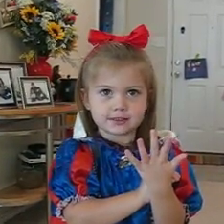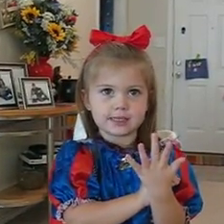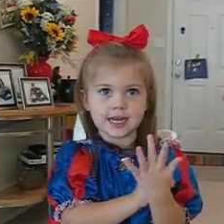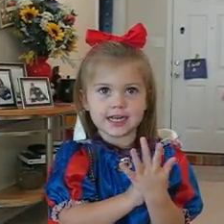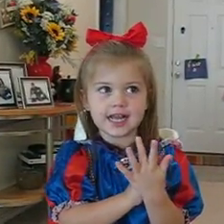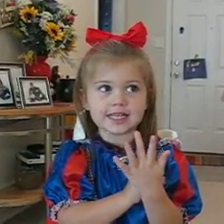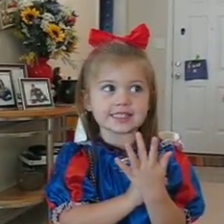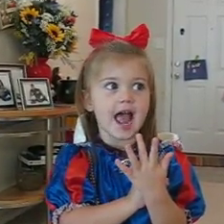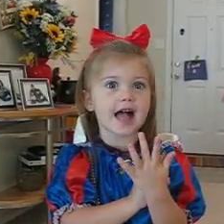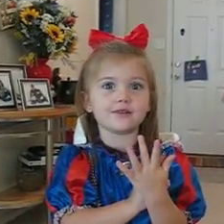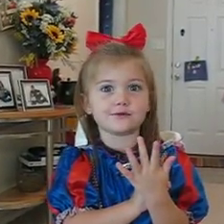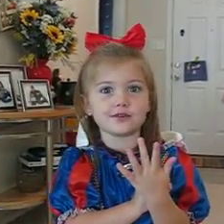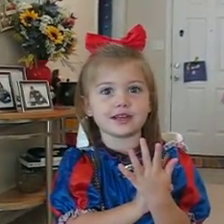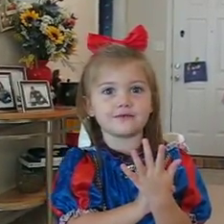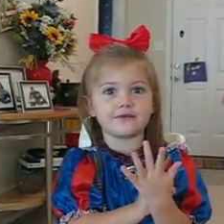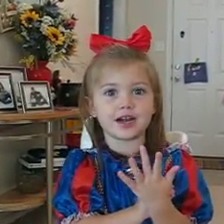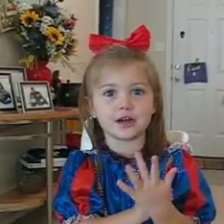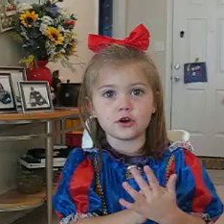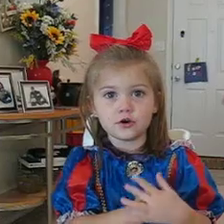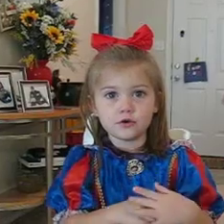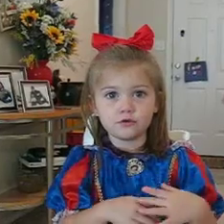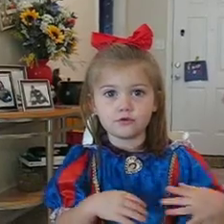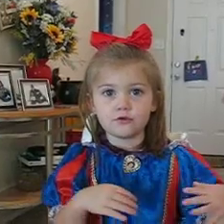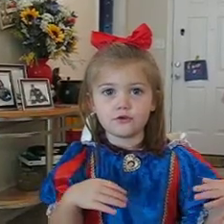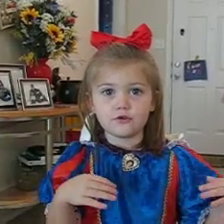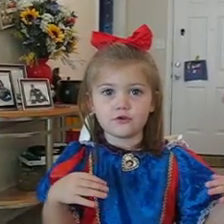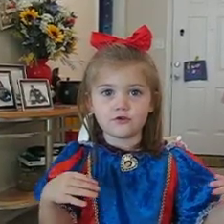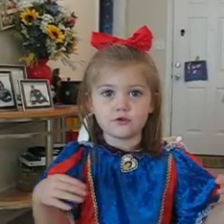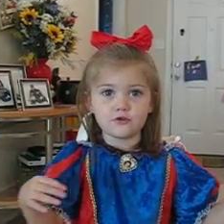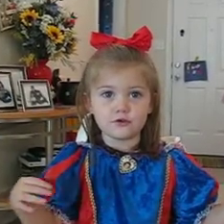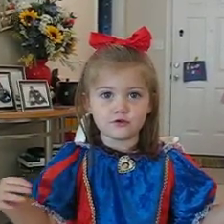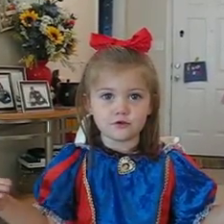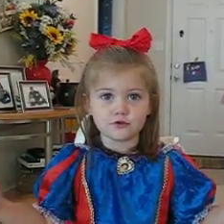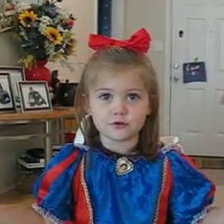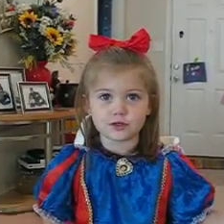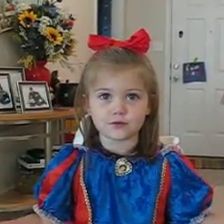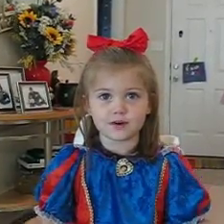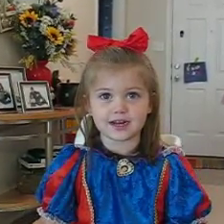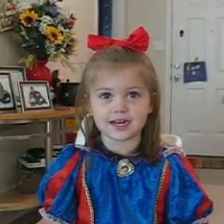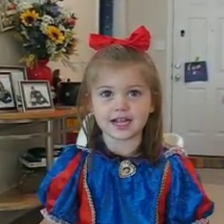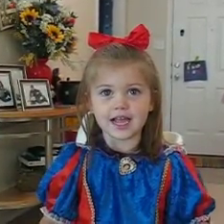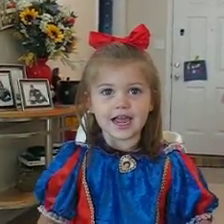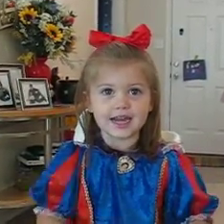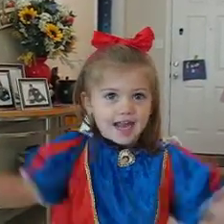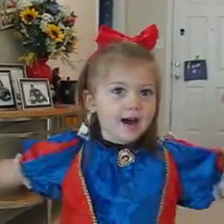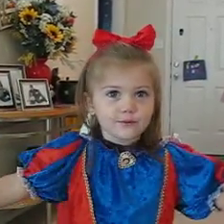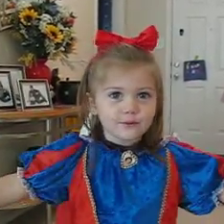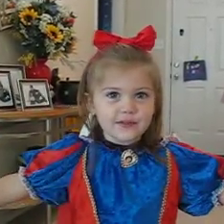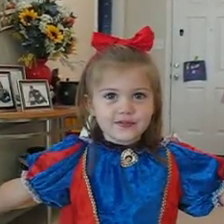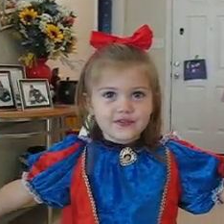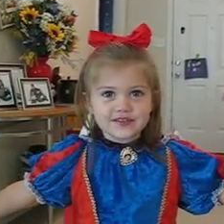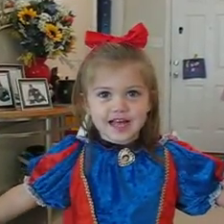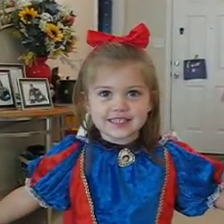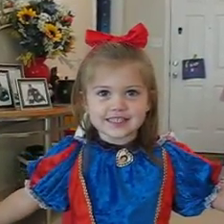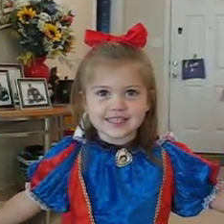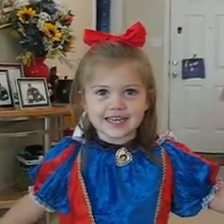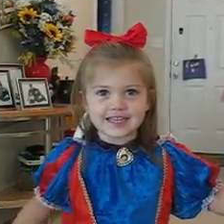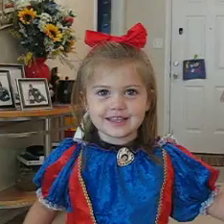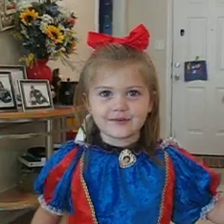said, it's Halloween fun, Halloween fun, and now it's the lights and the